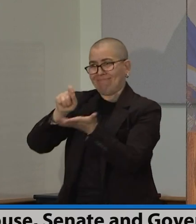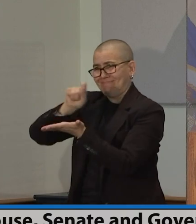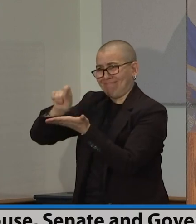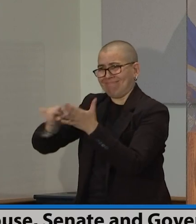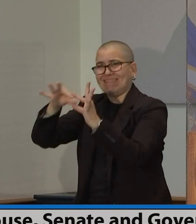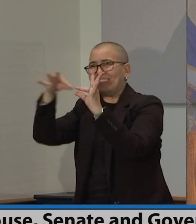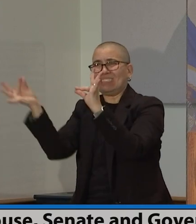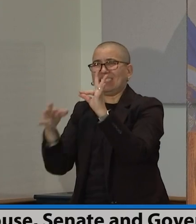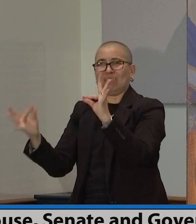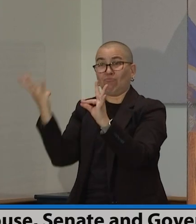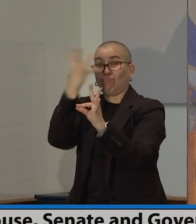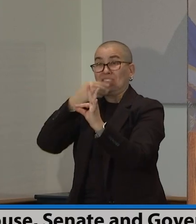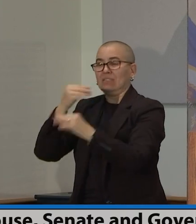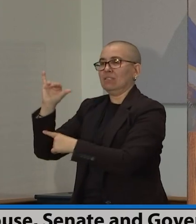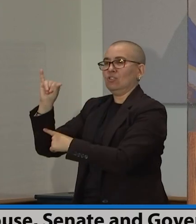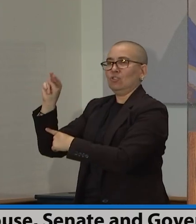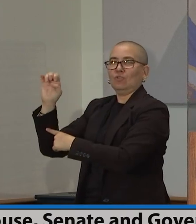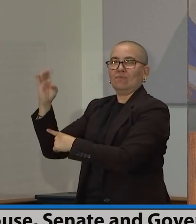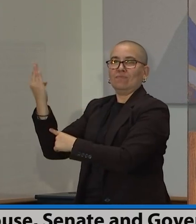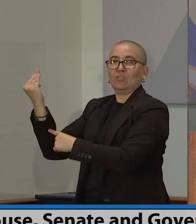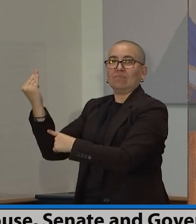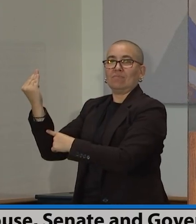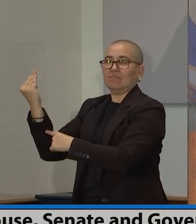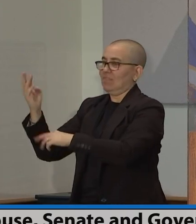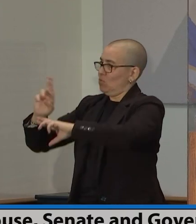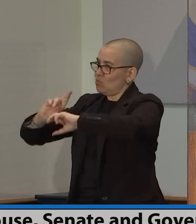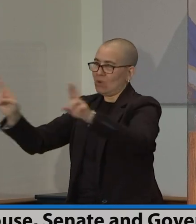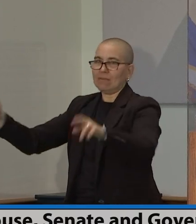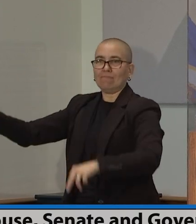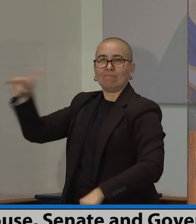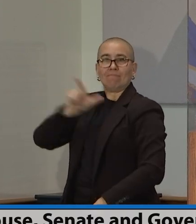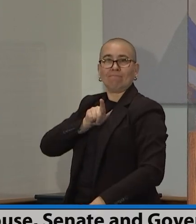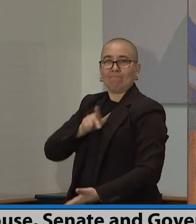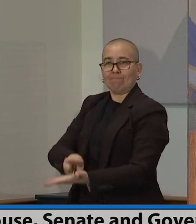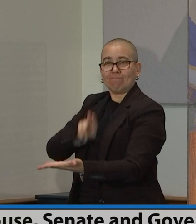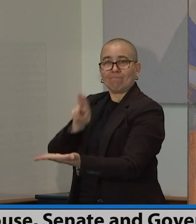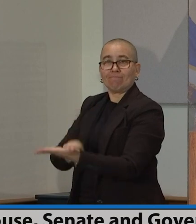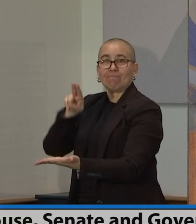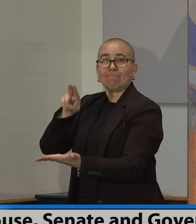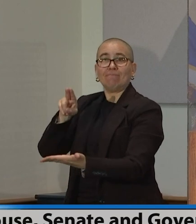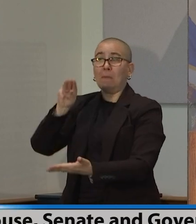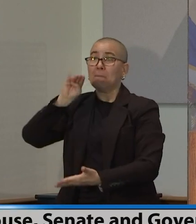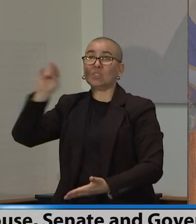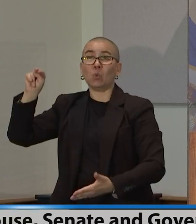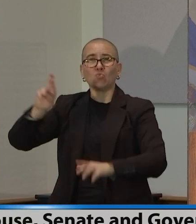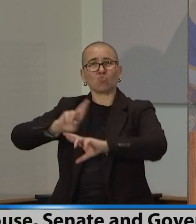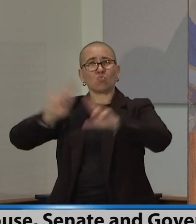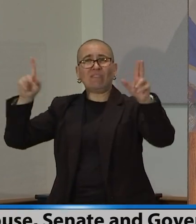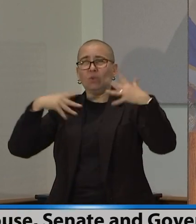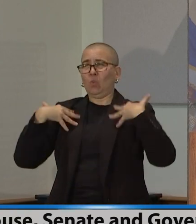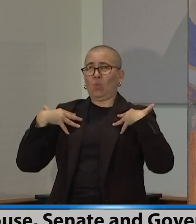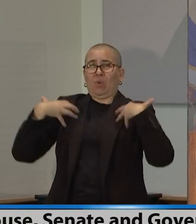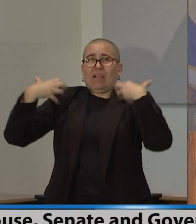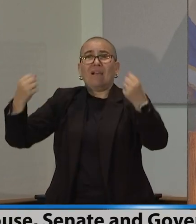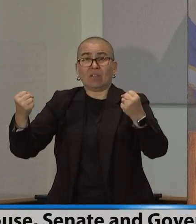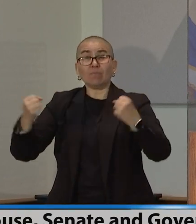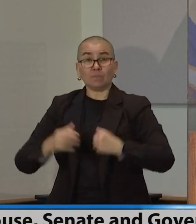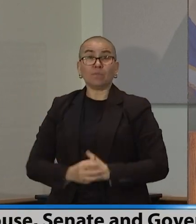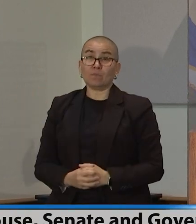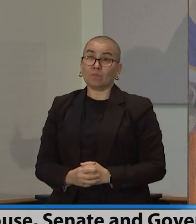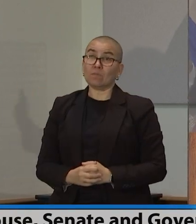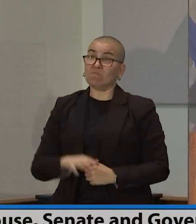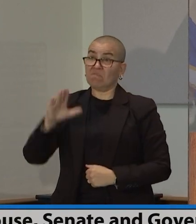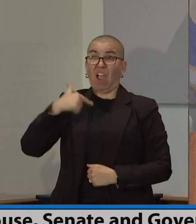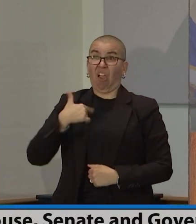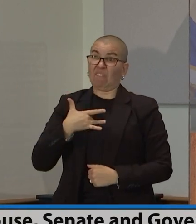we'll button this thing up and put Minnesota on that path to recovery. I too echo the positive sentiments that people